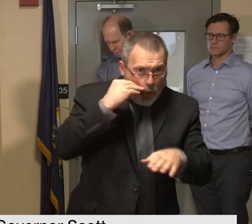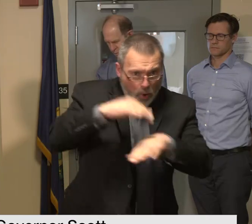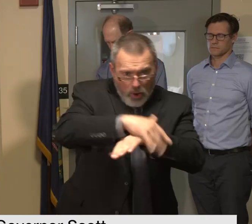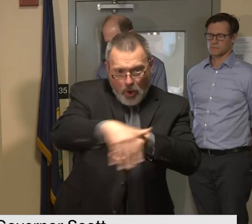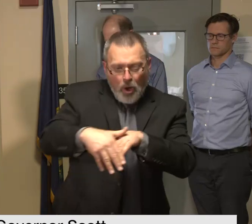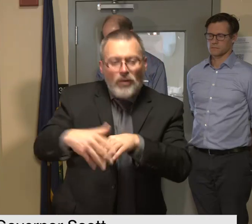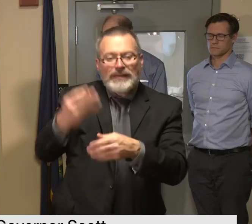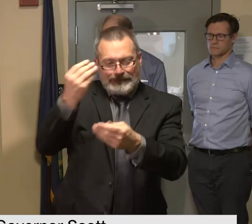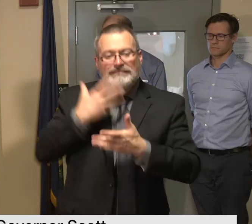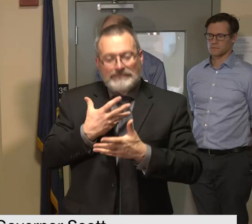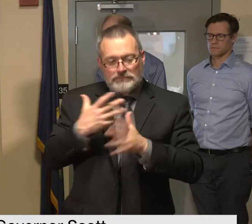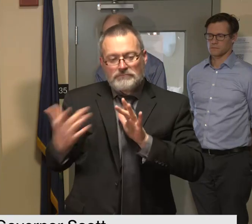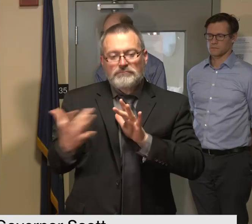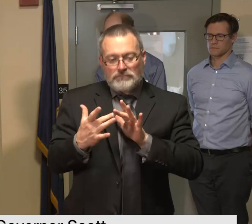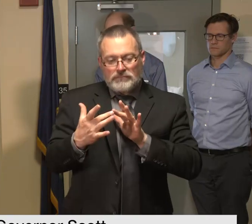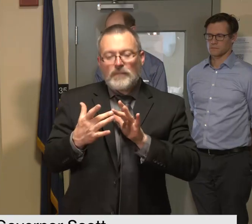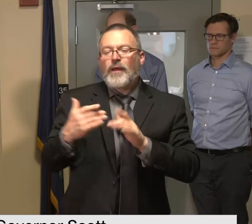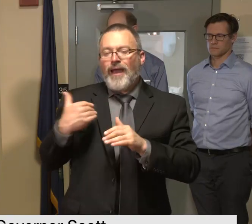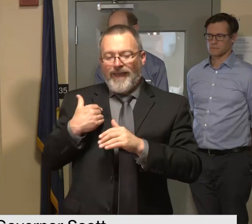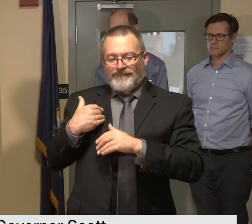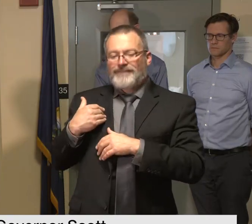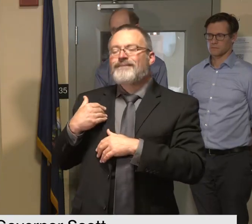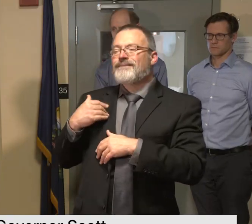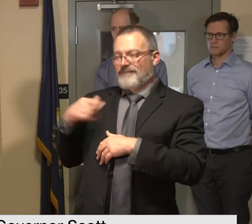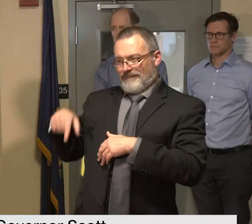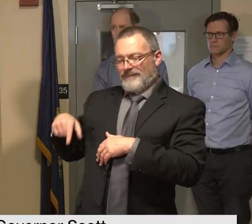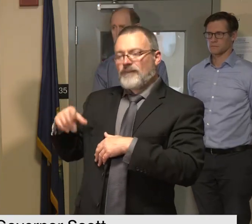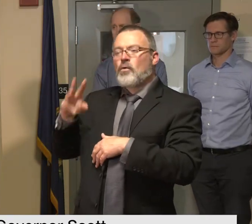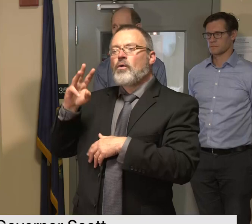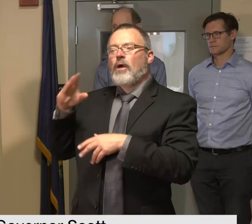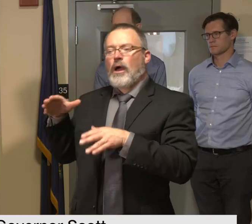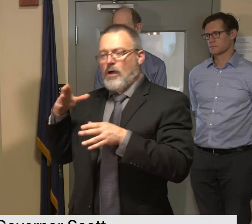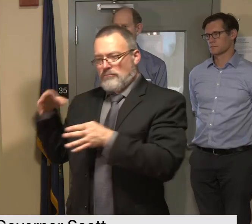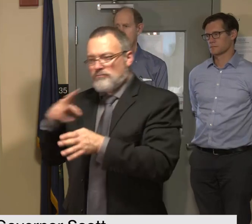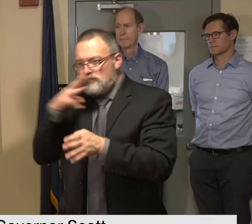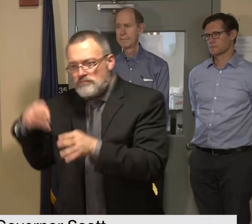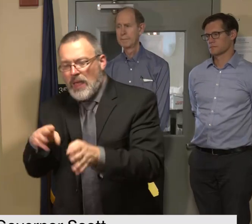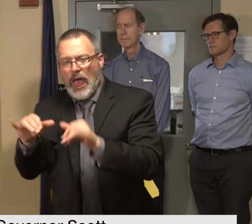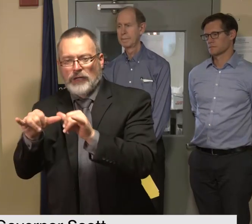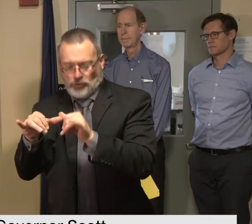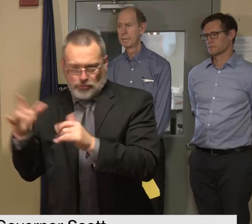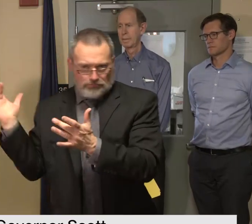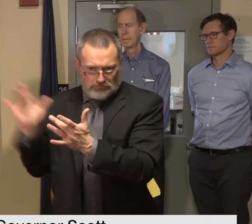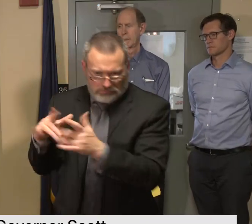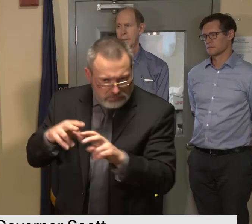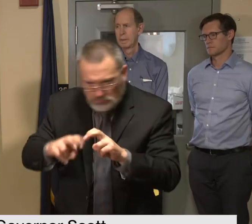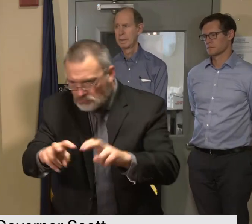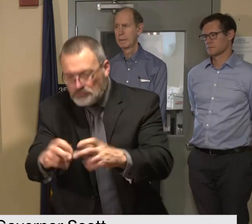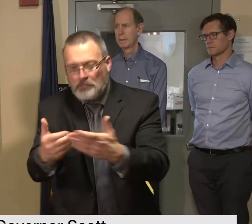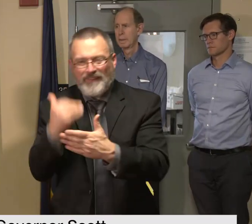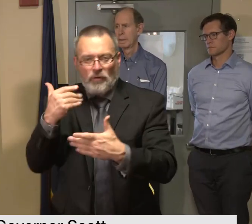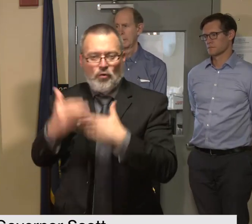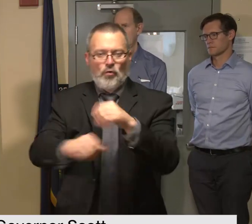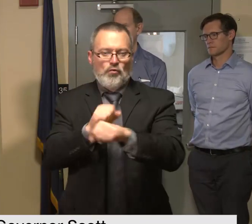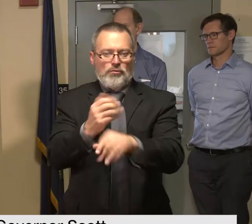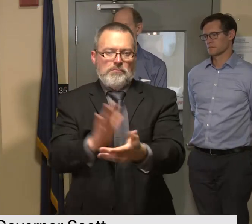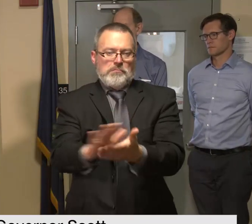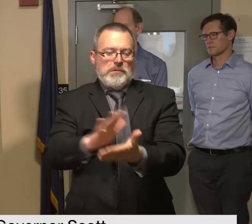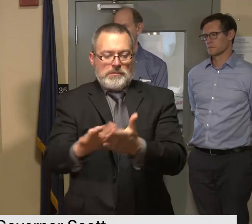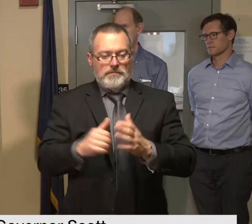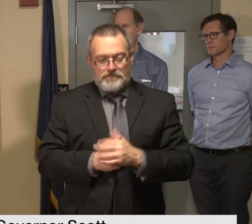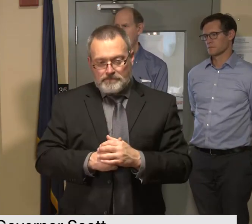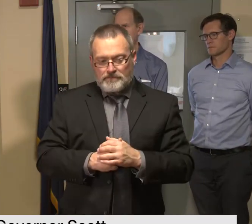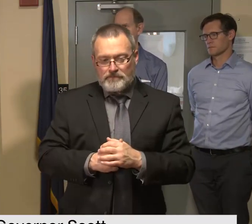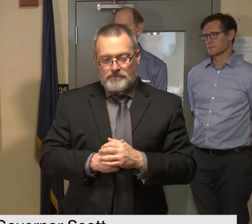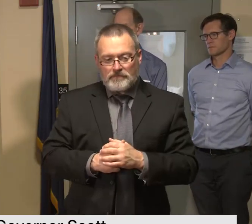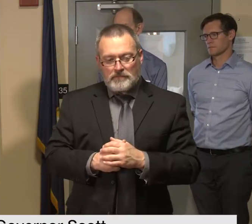engineer before you begin work again all of this information is available and being regularly updated on our